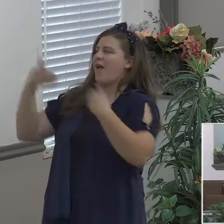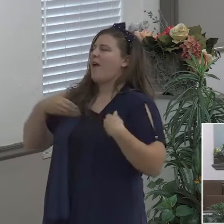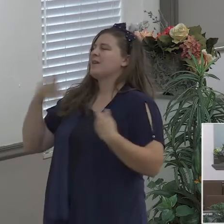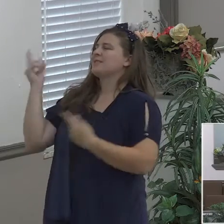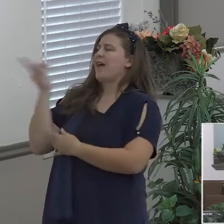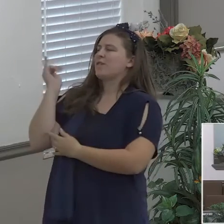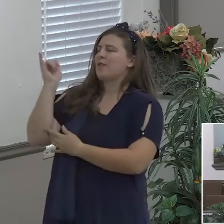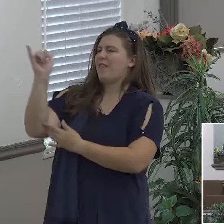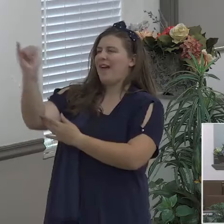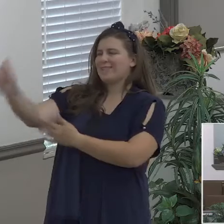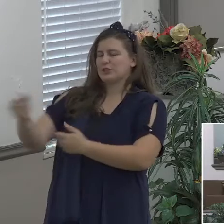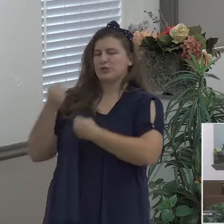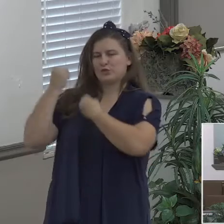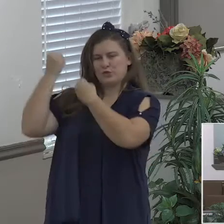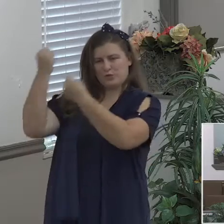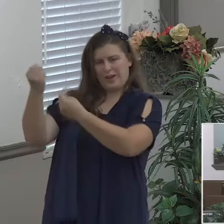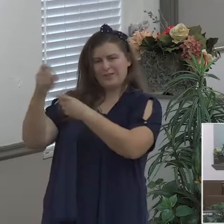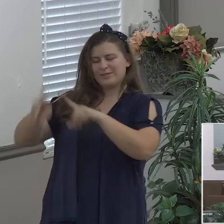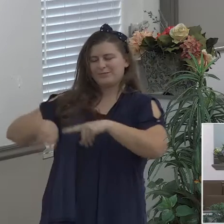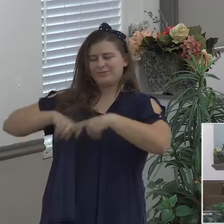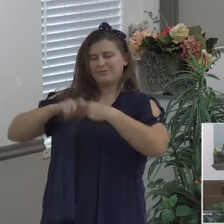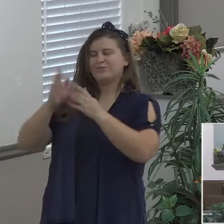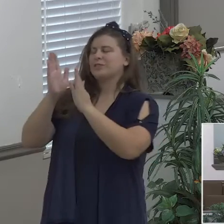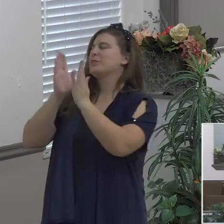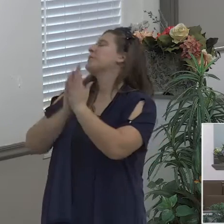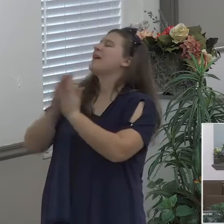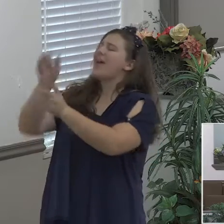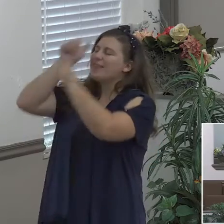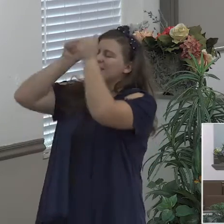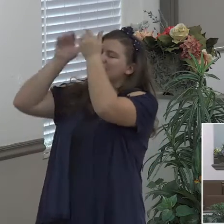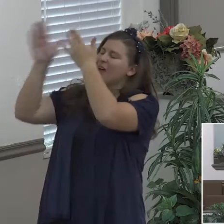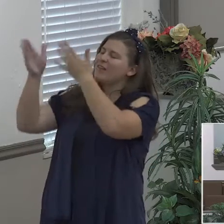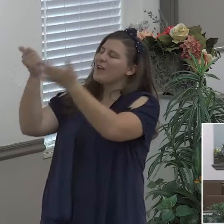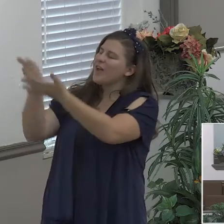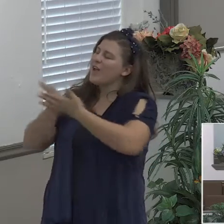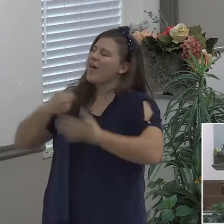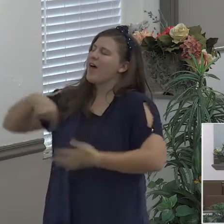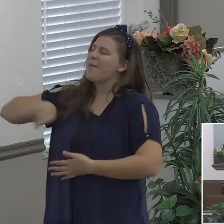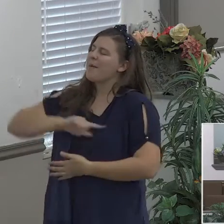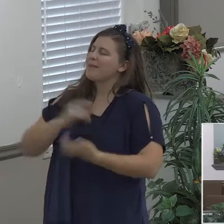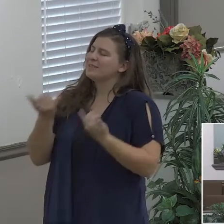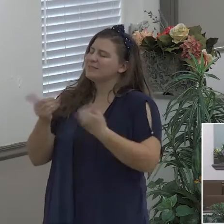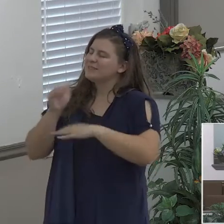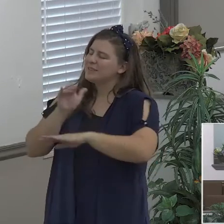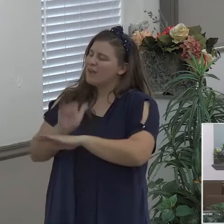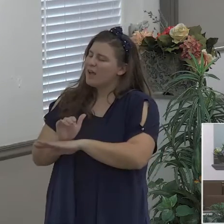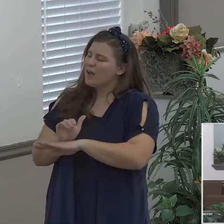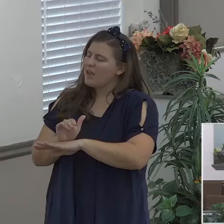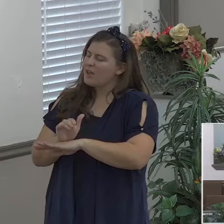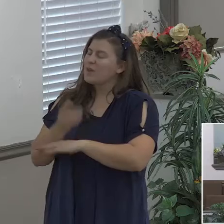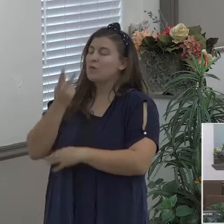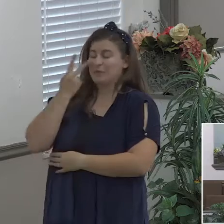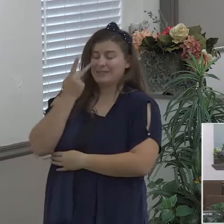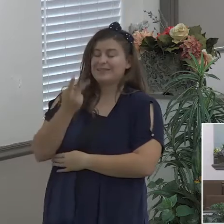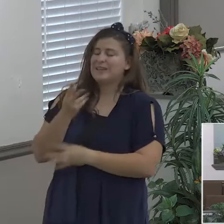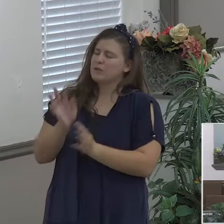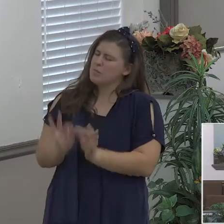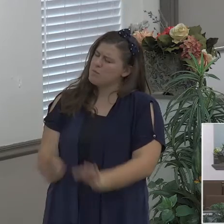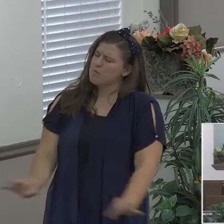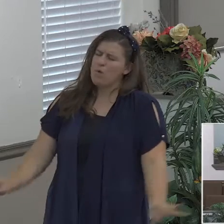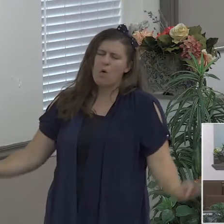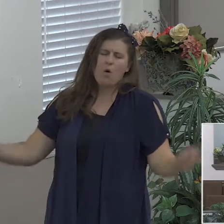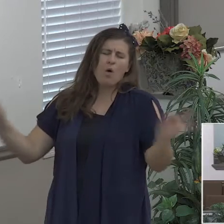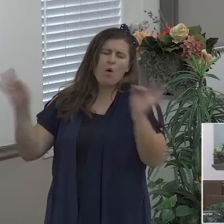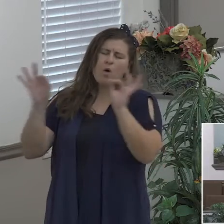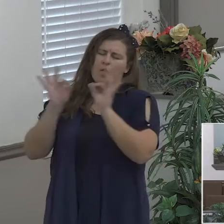as we see this important important important doctrine of perfect peace and how